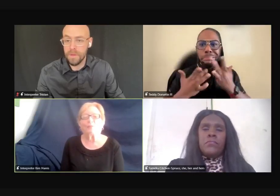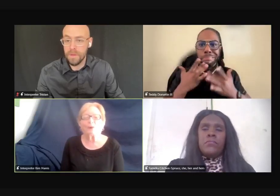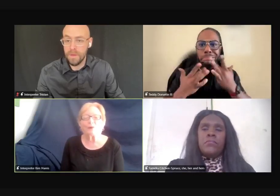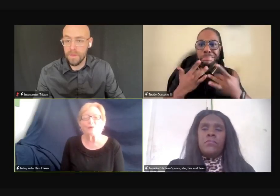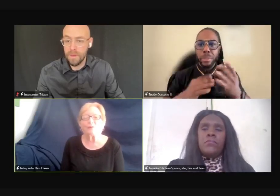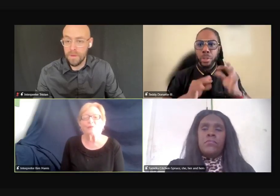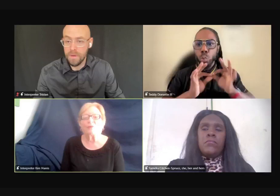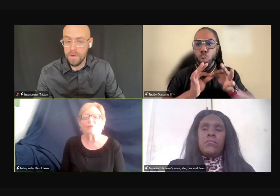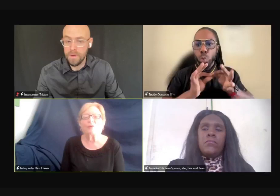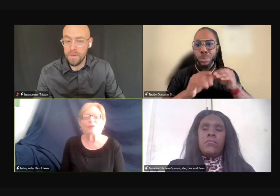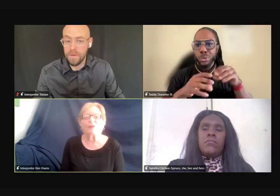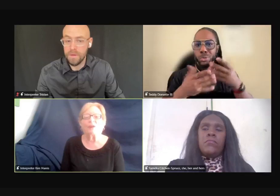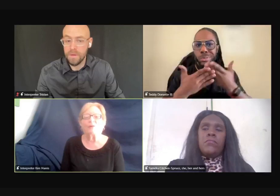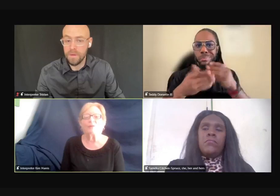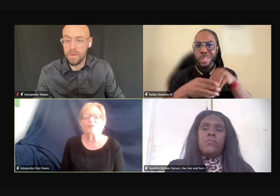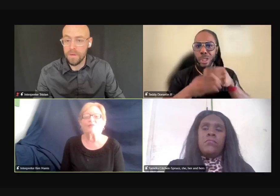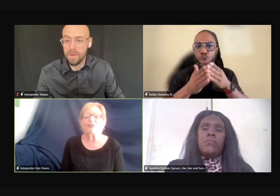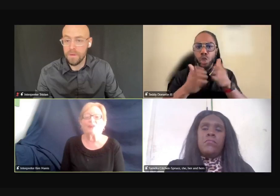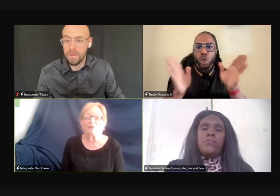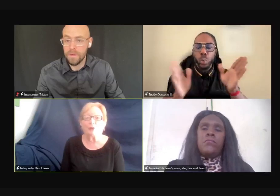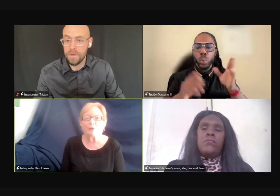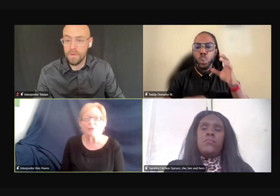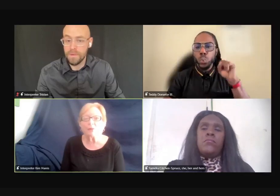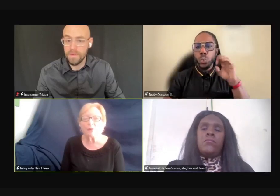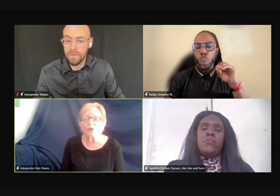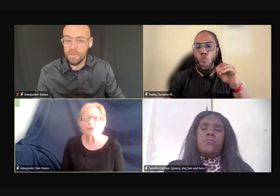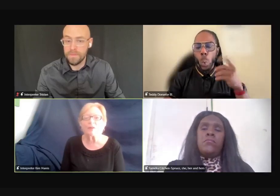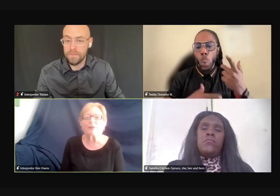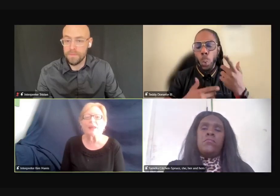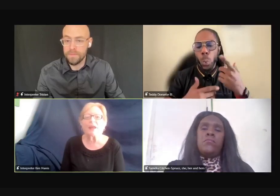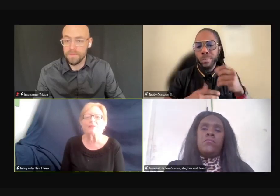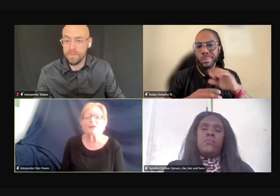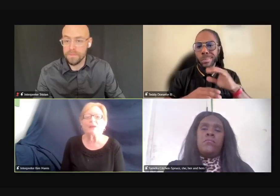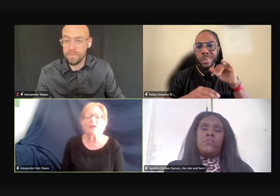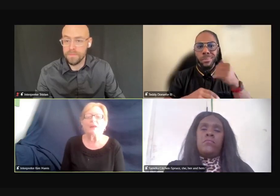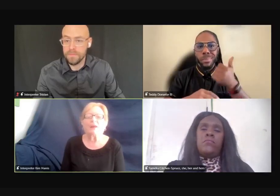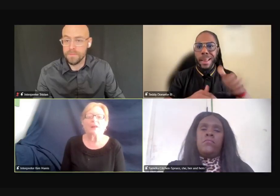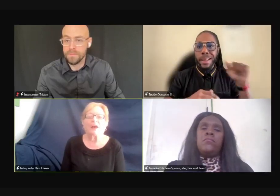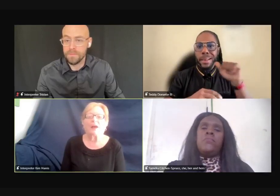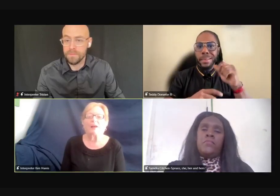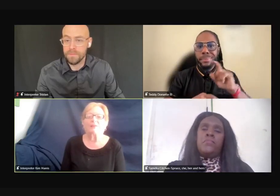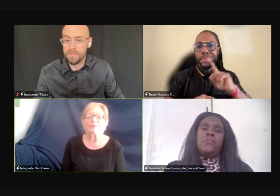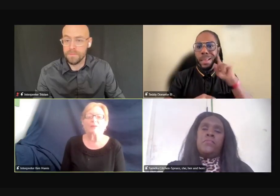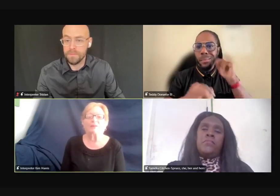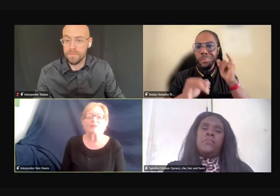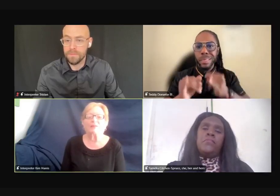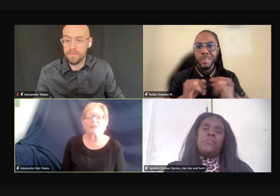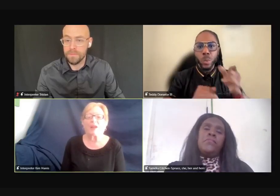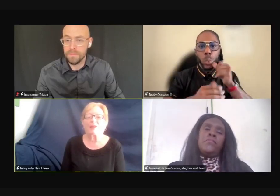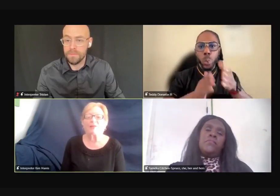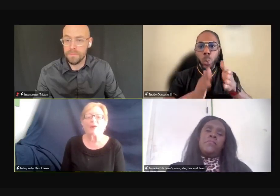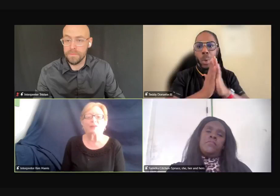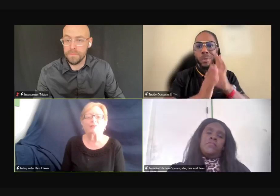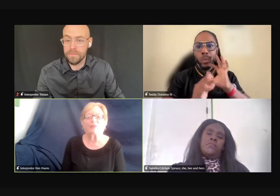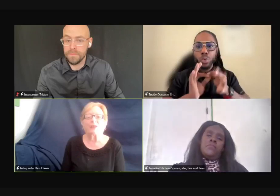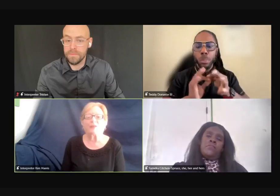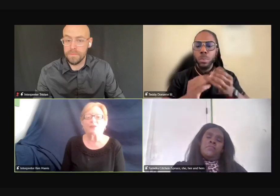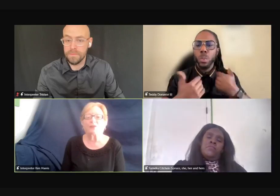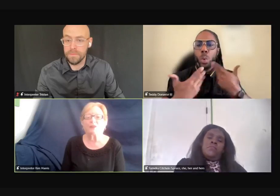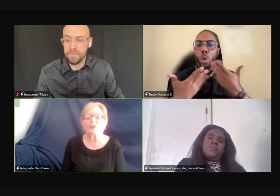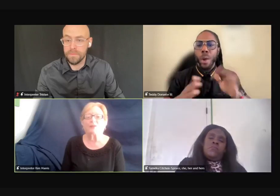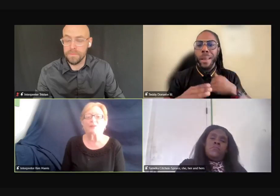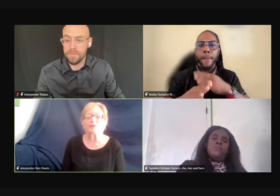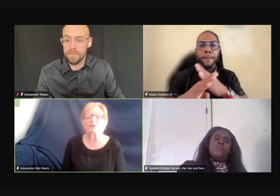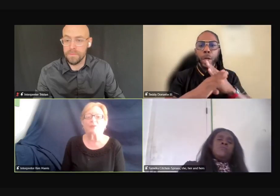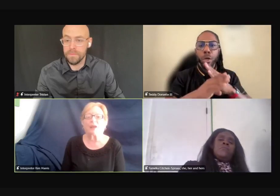you know, no interpreters or, you know, very few interpreters, not many out there. Uh, so it's, it's kind of hard for